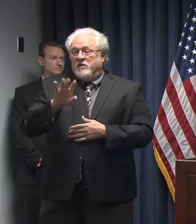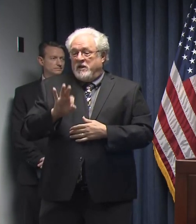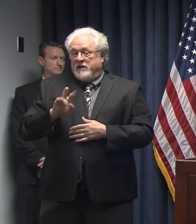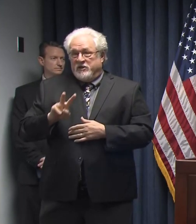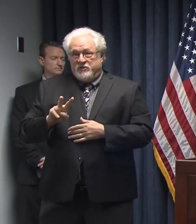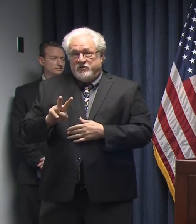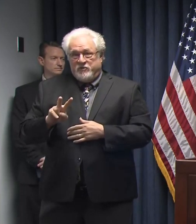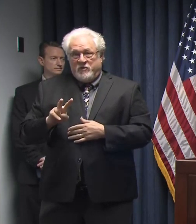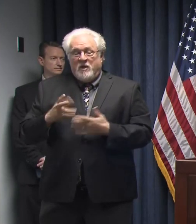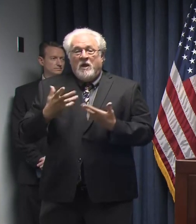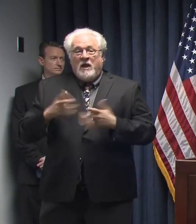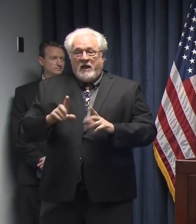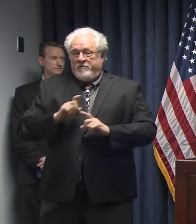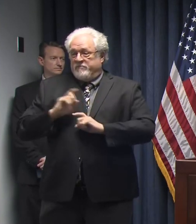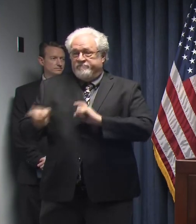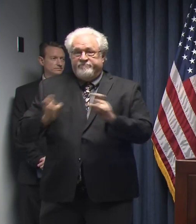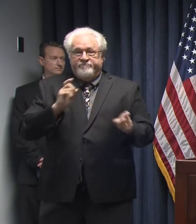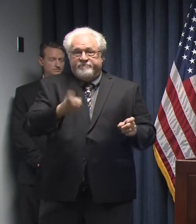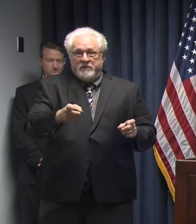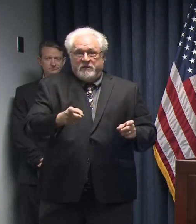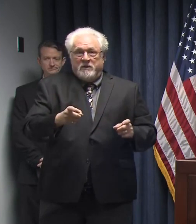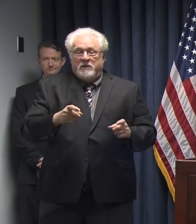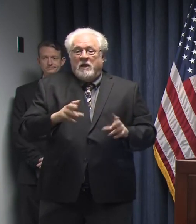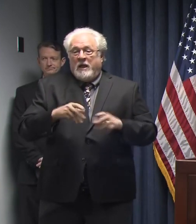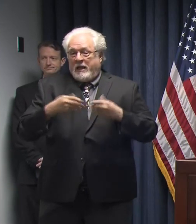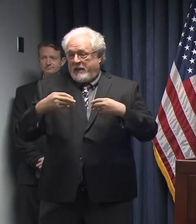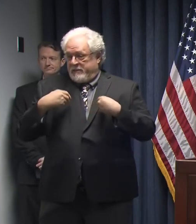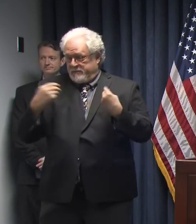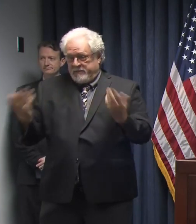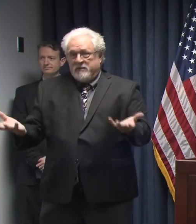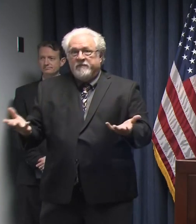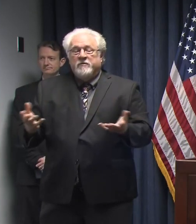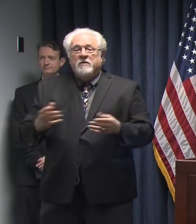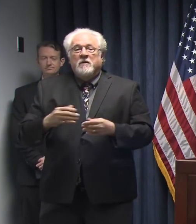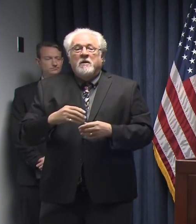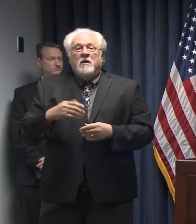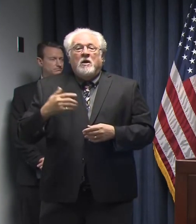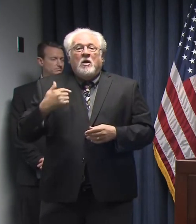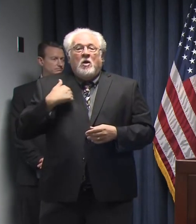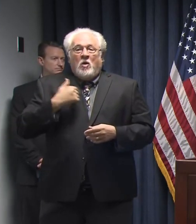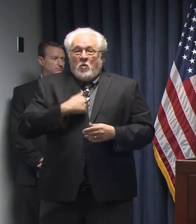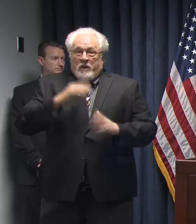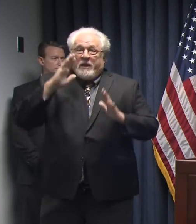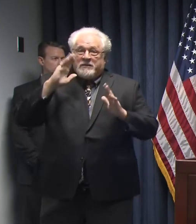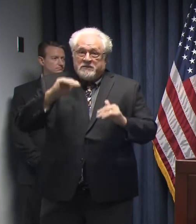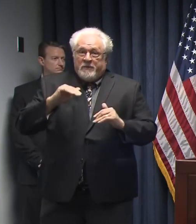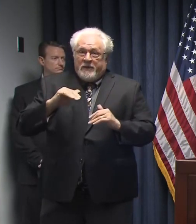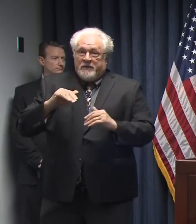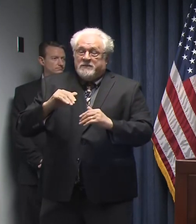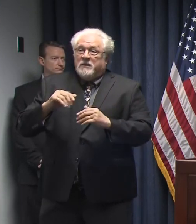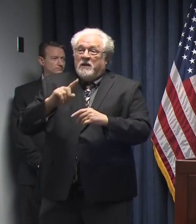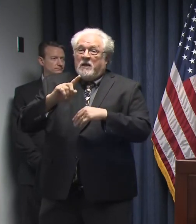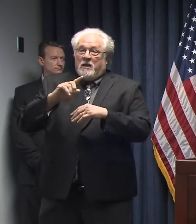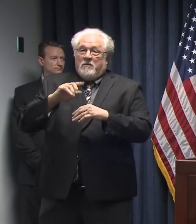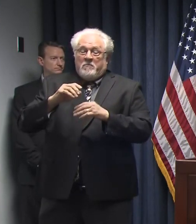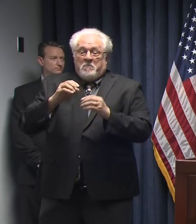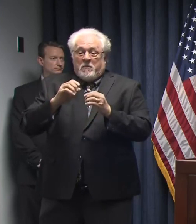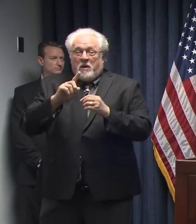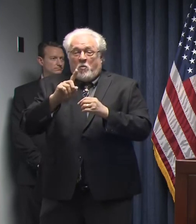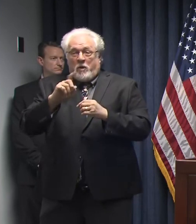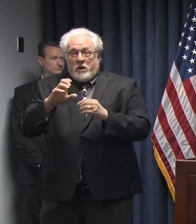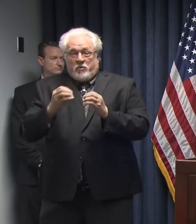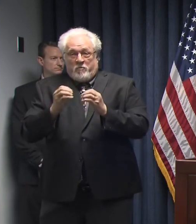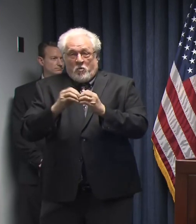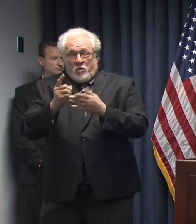ventilators have all been allocated and delivered. We do expect a shipment of another 100 early next week,